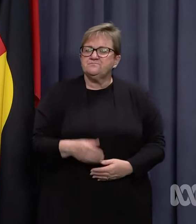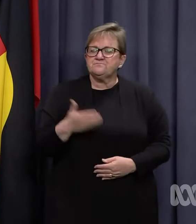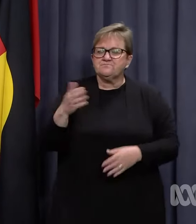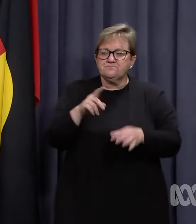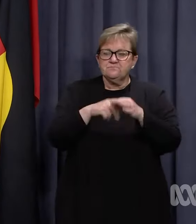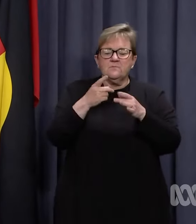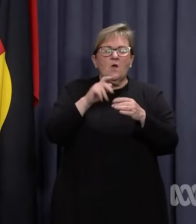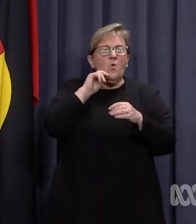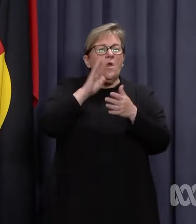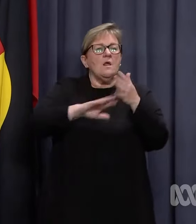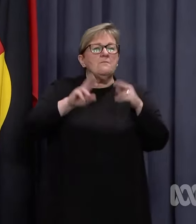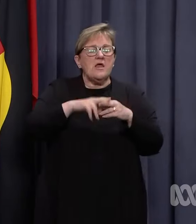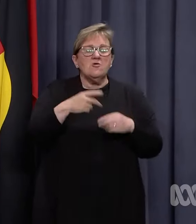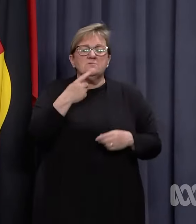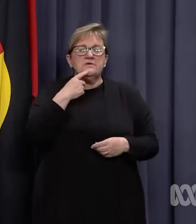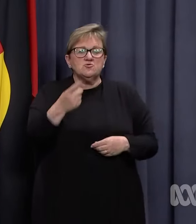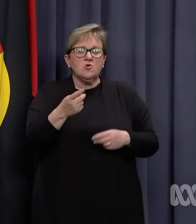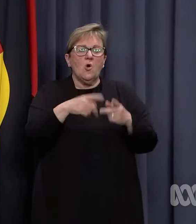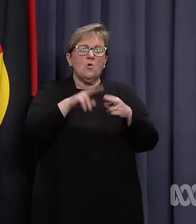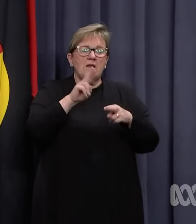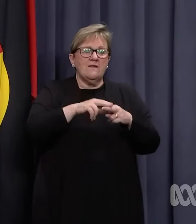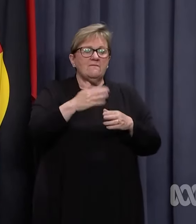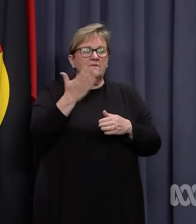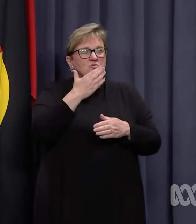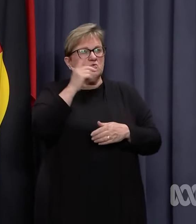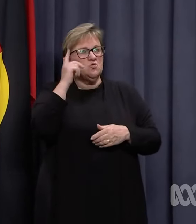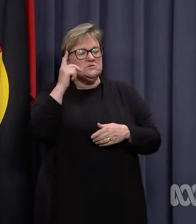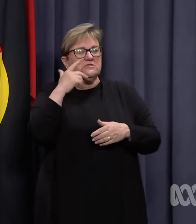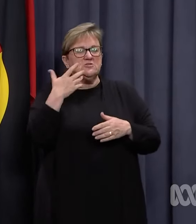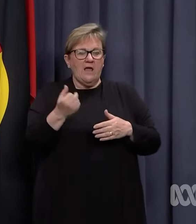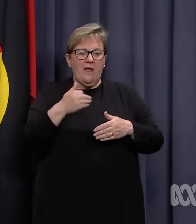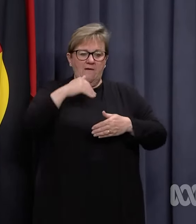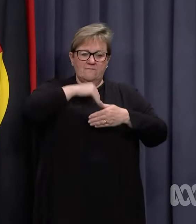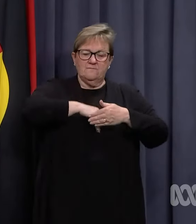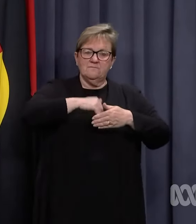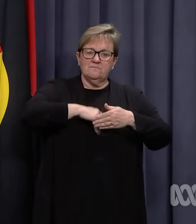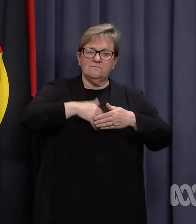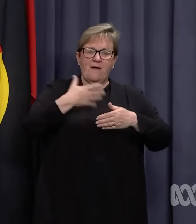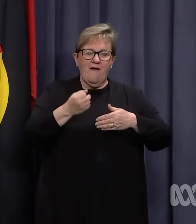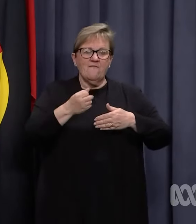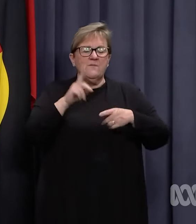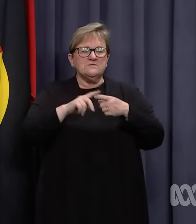their child's teacher is an asymptomatic close contact working by consent?